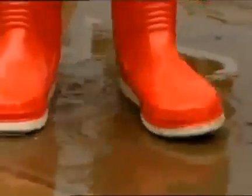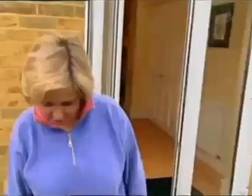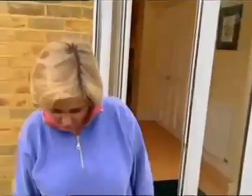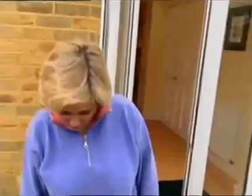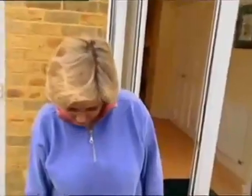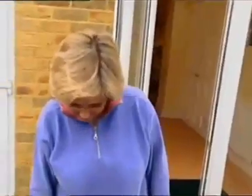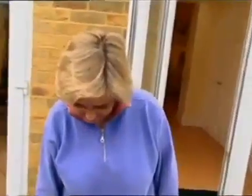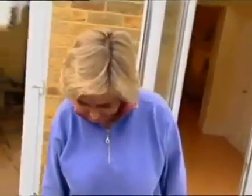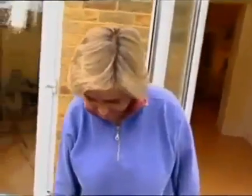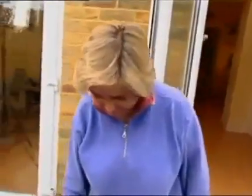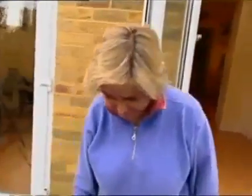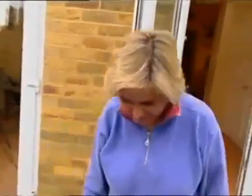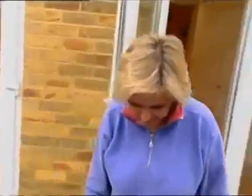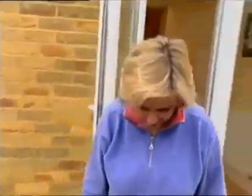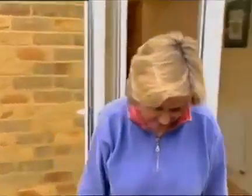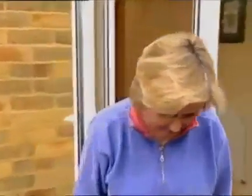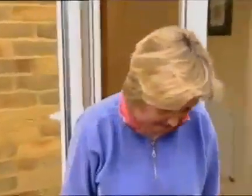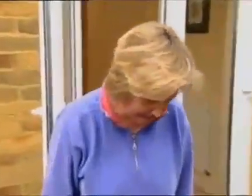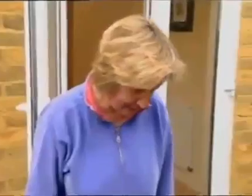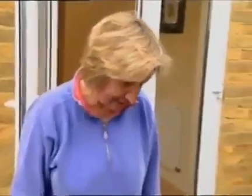Oh, you are splashing the puddles, well done, is that fun?